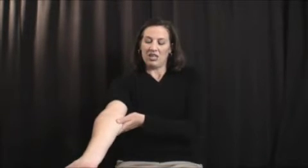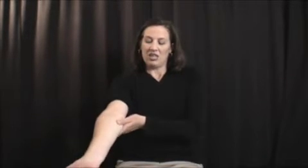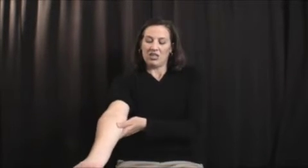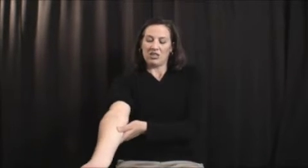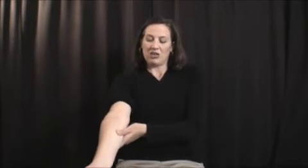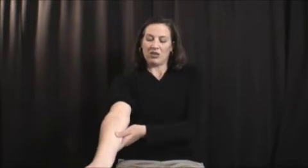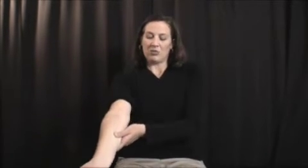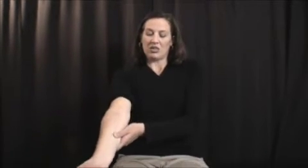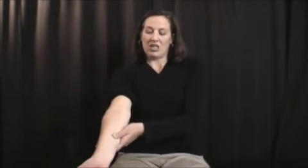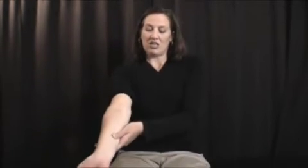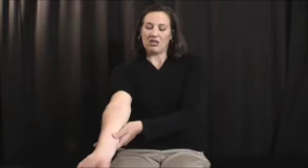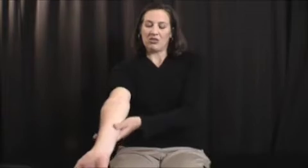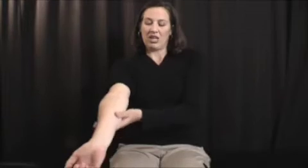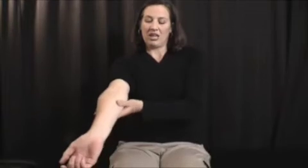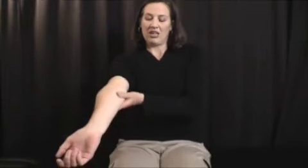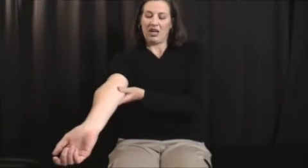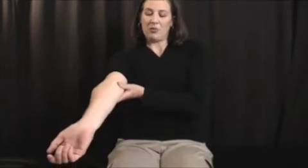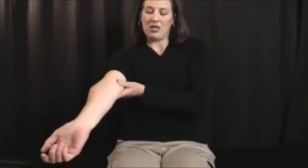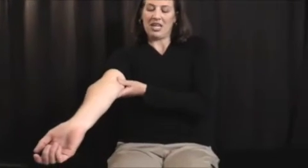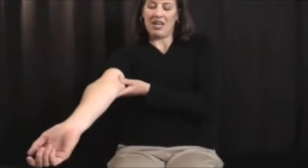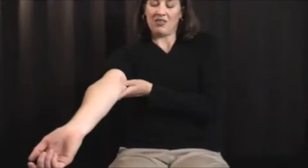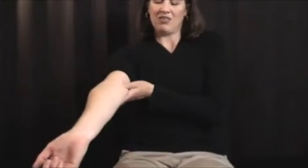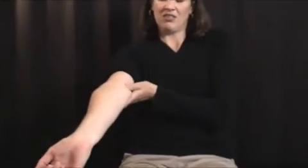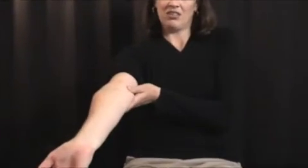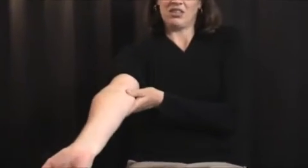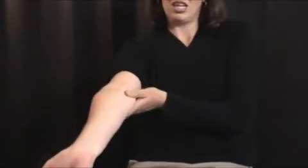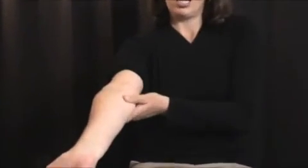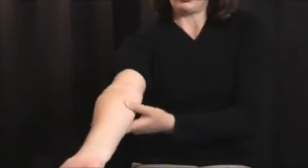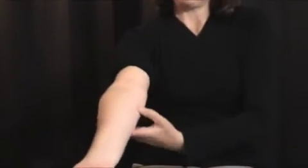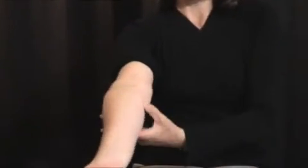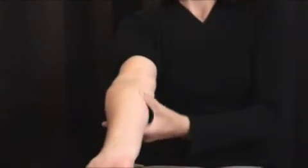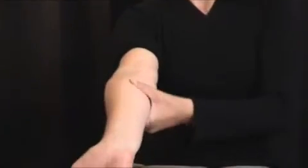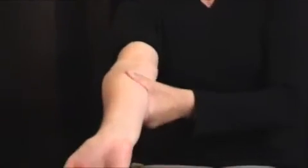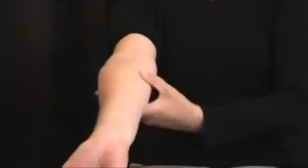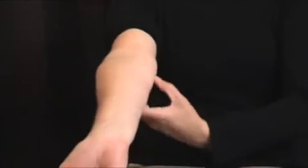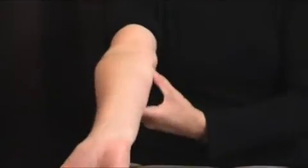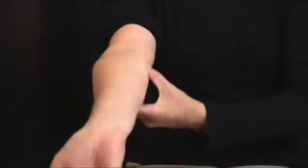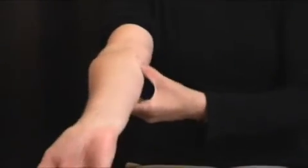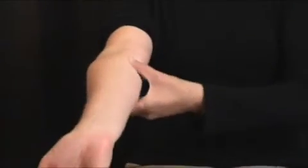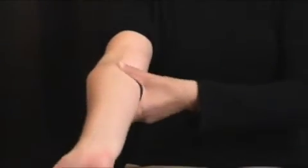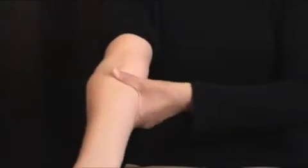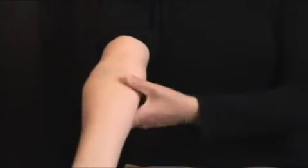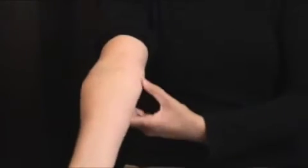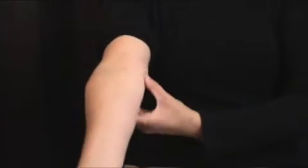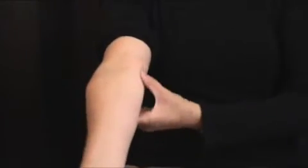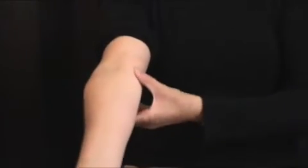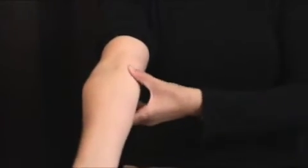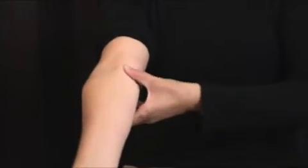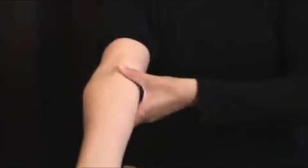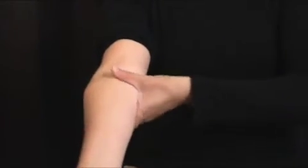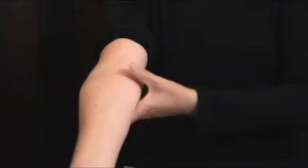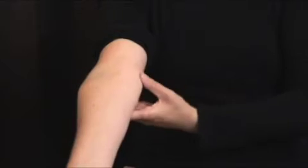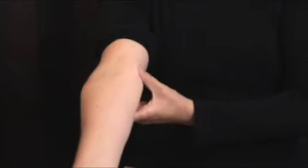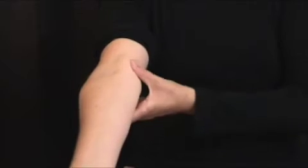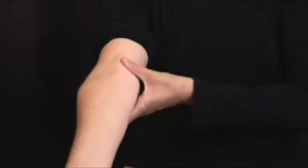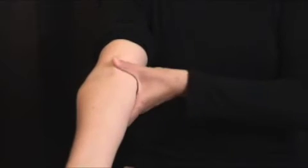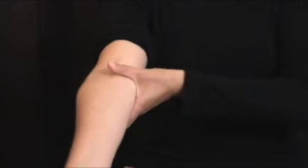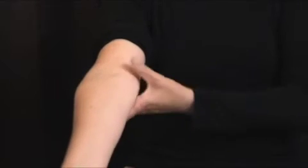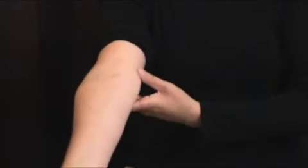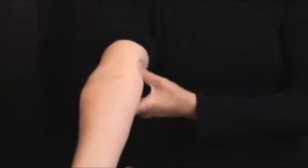So you can massage straight up and down here. You can also work cross friction massage across the tendons here.